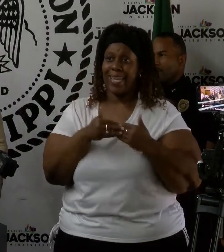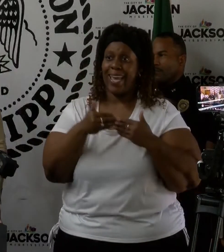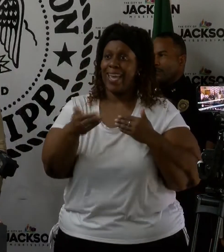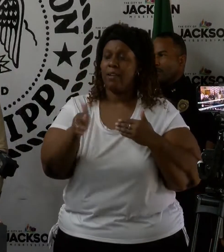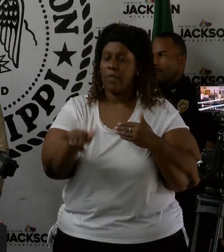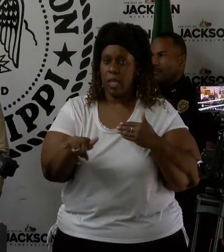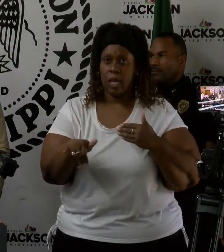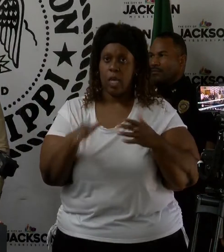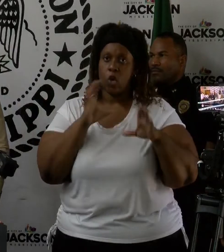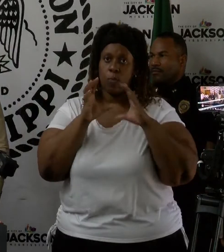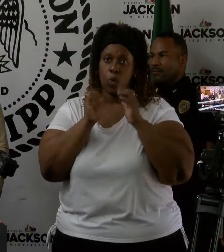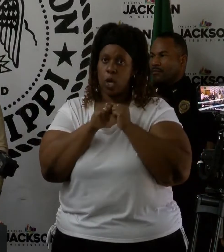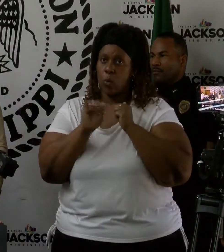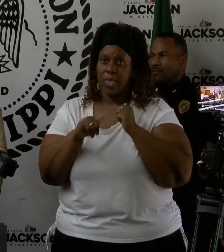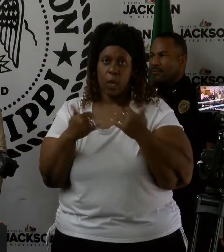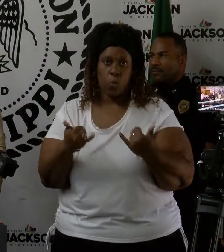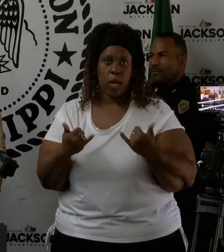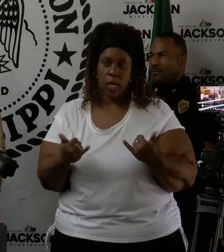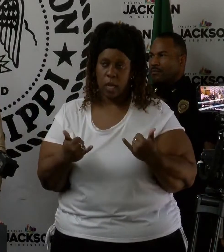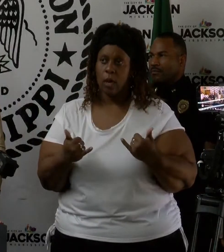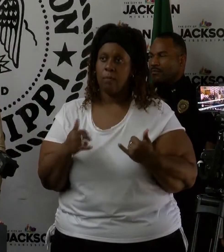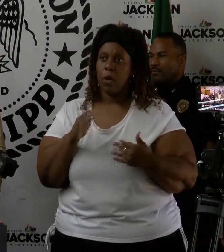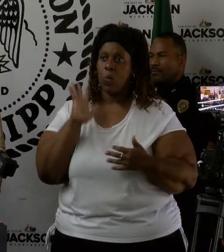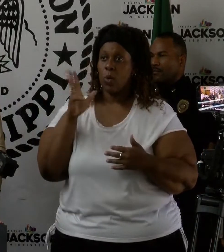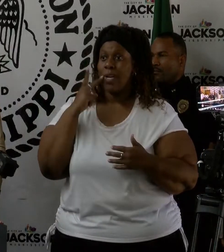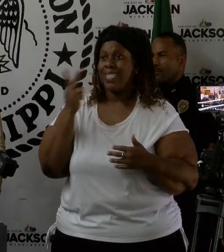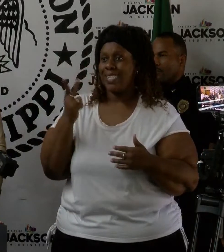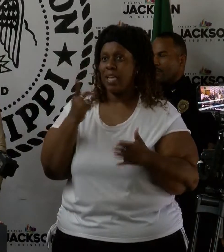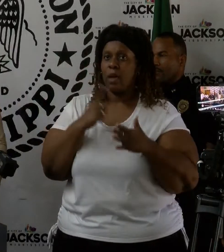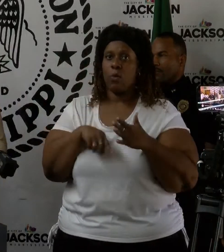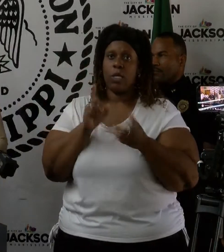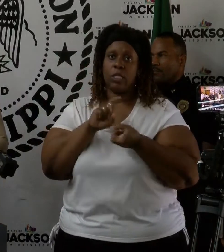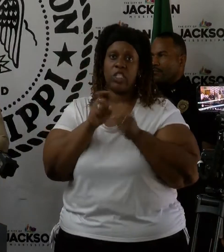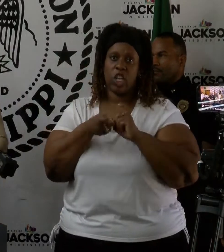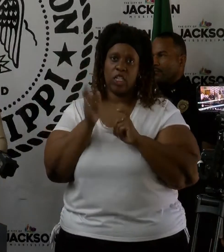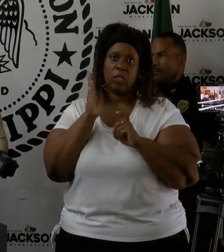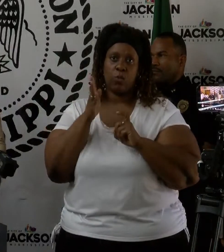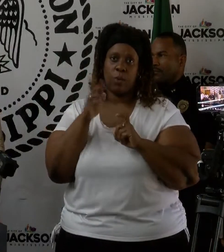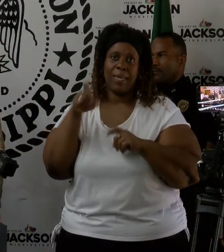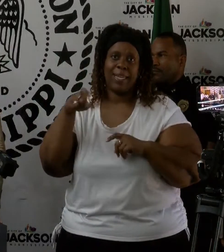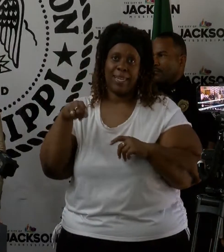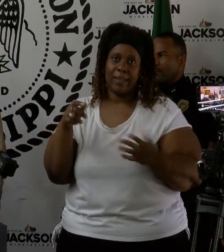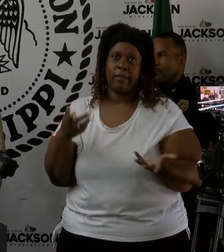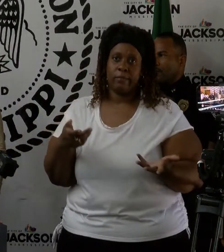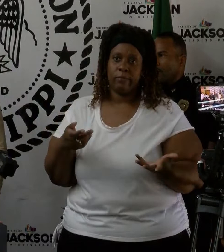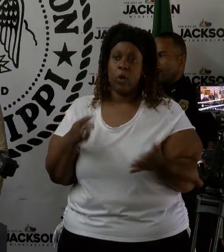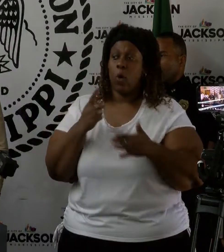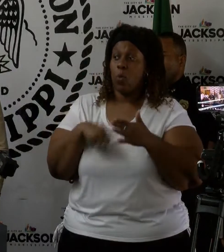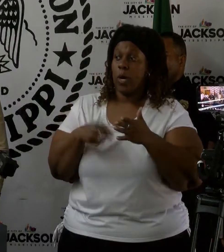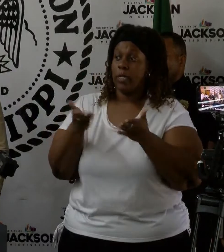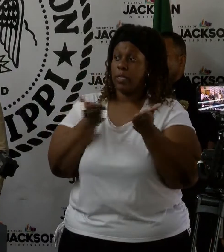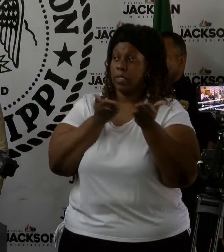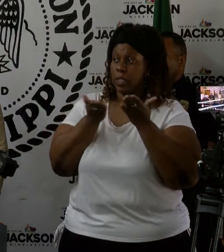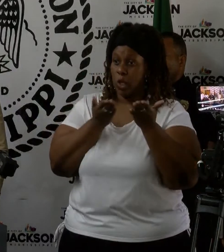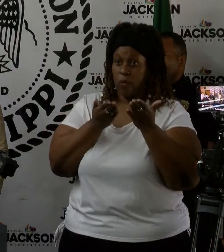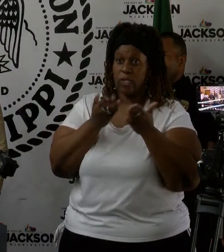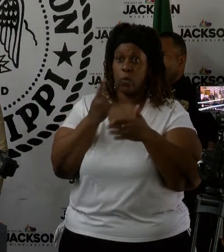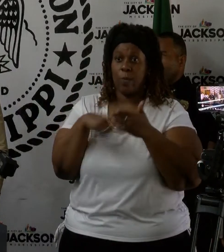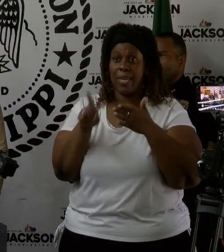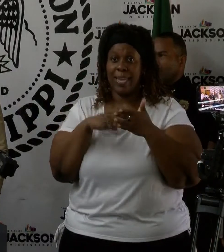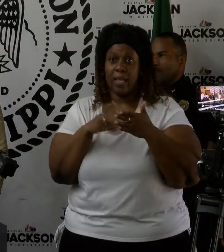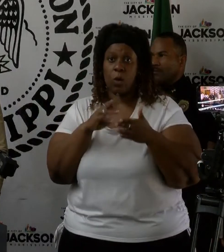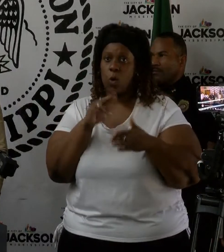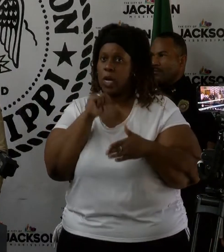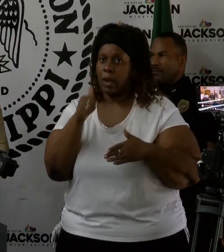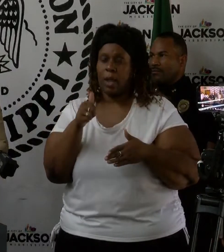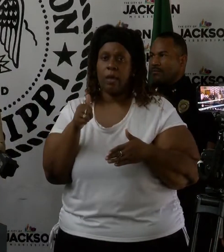and communicate, you know, what adjustments will be needed or what service will be canceled in